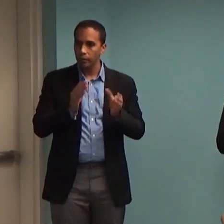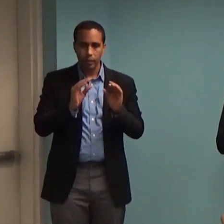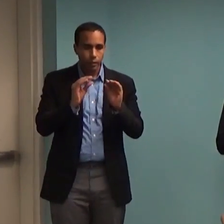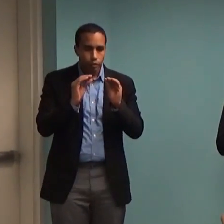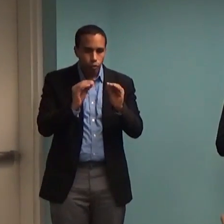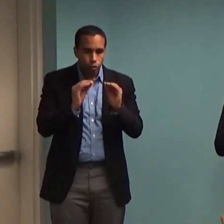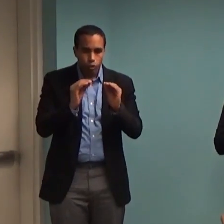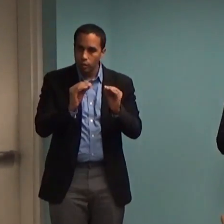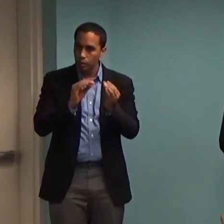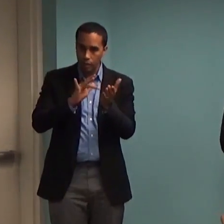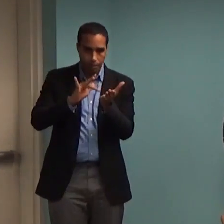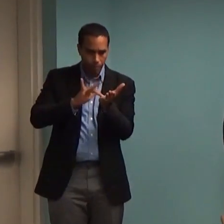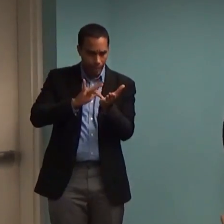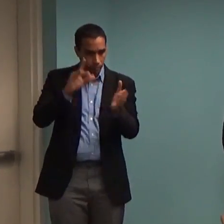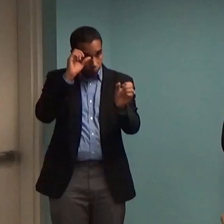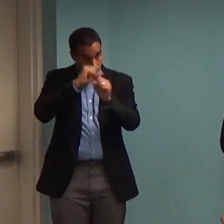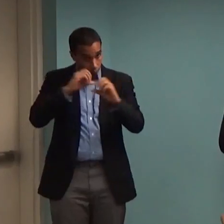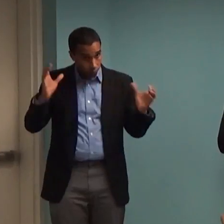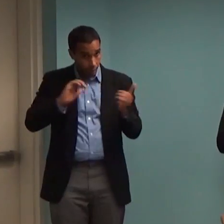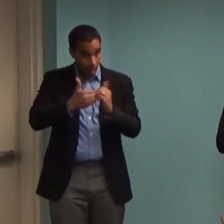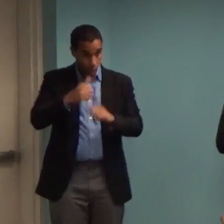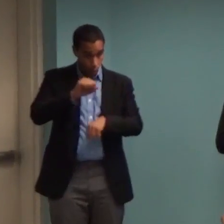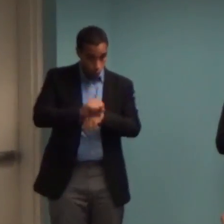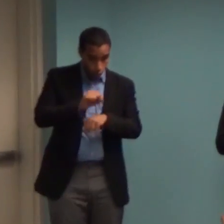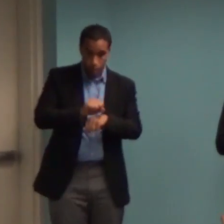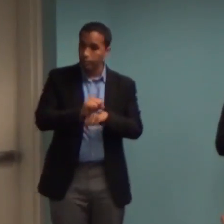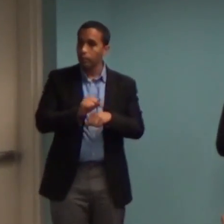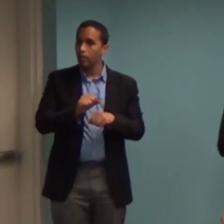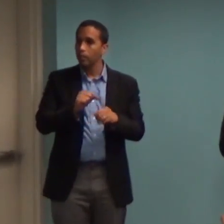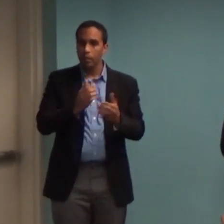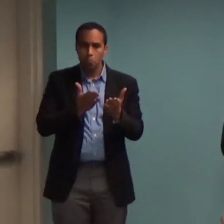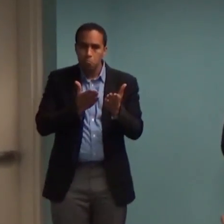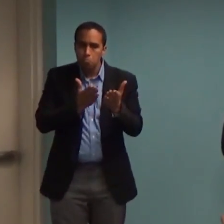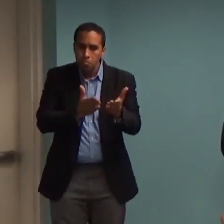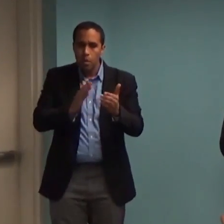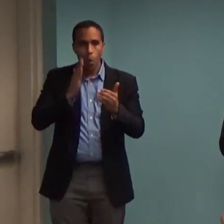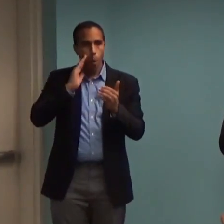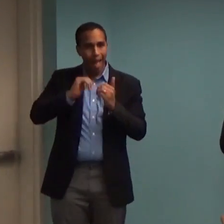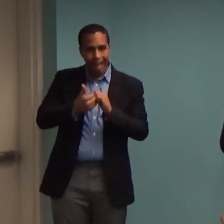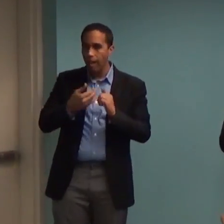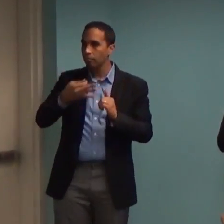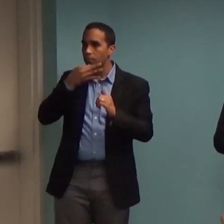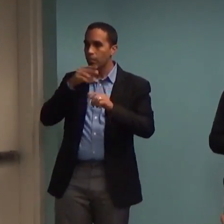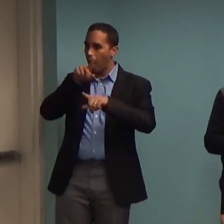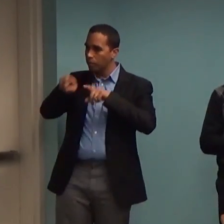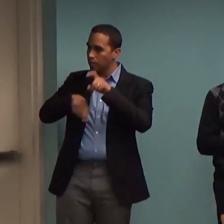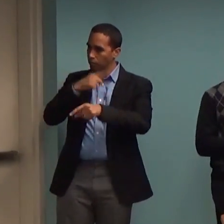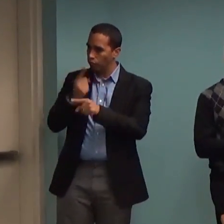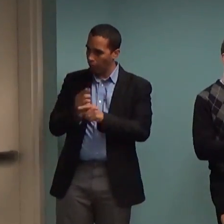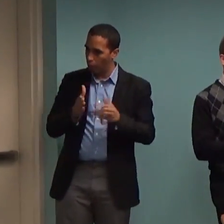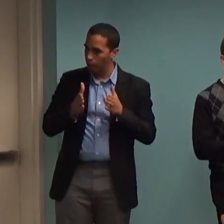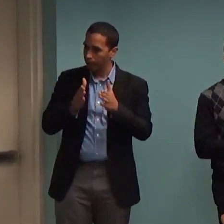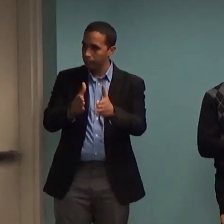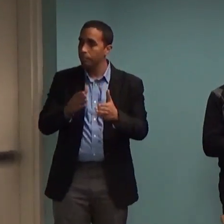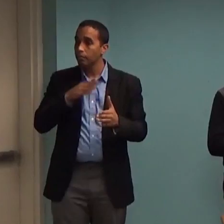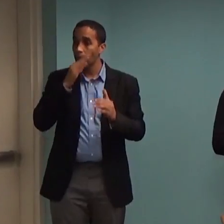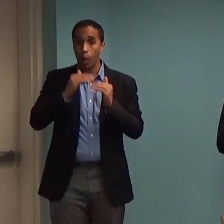really works and being able to ask better questions of their providers so that they don't end up getting over-medicated or that they get at least proper